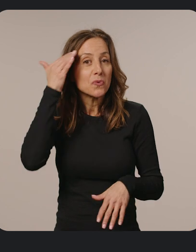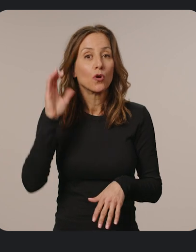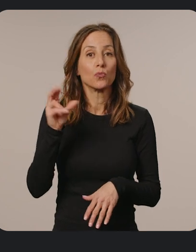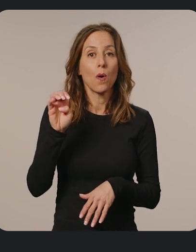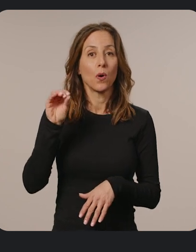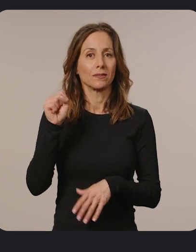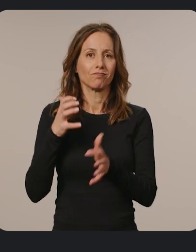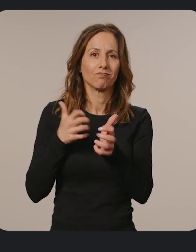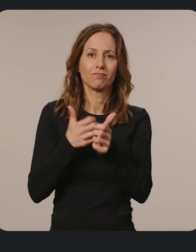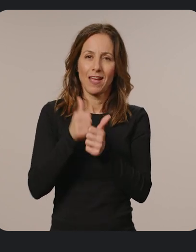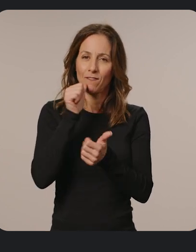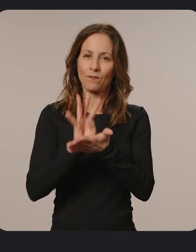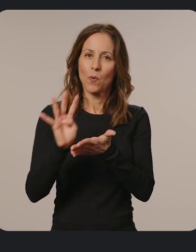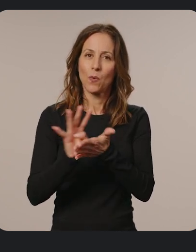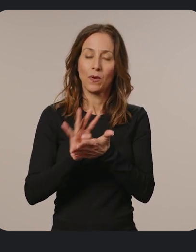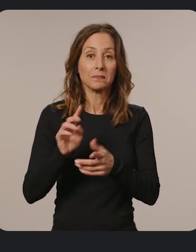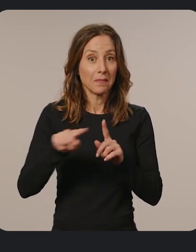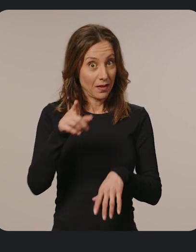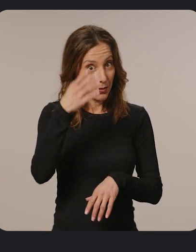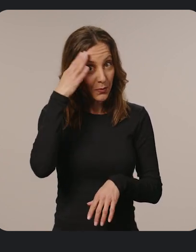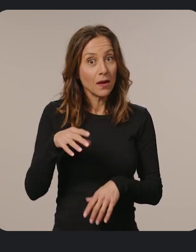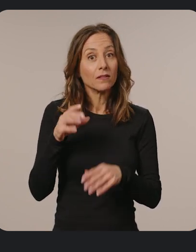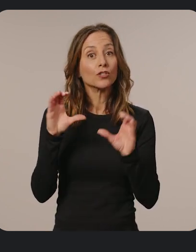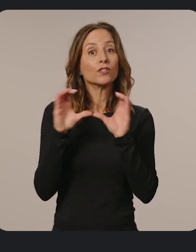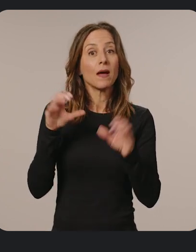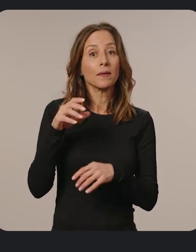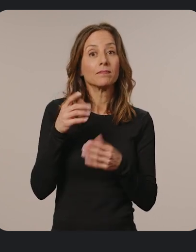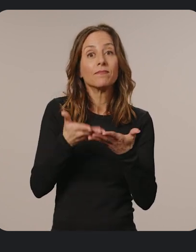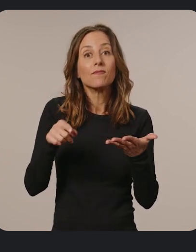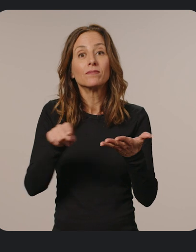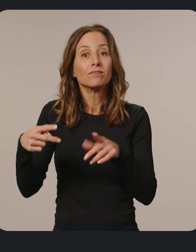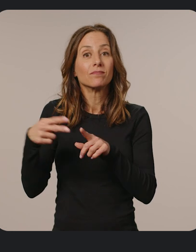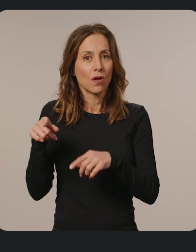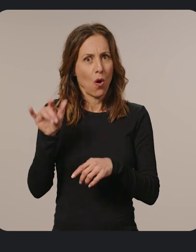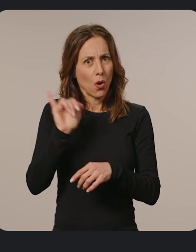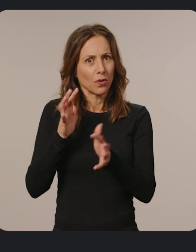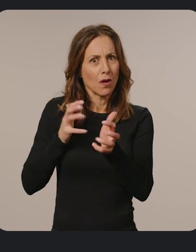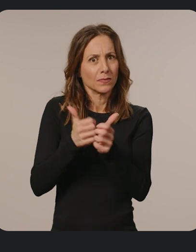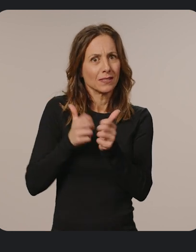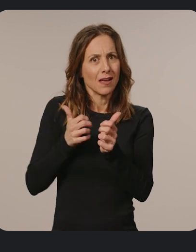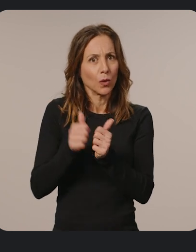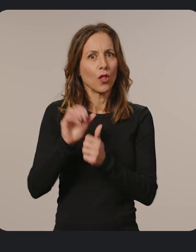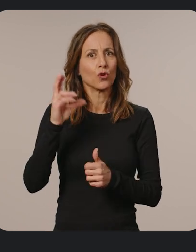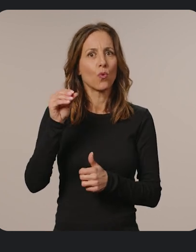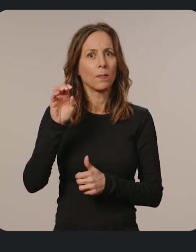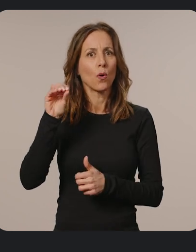OS updates every four weeks, but did you know that certified peripherals also update firmware with Chrome OS releases